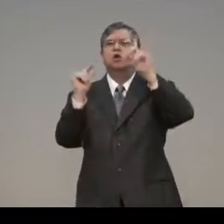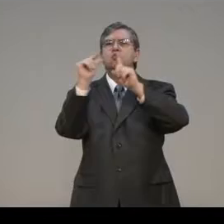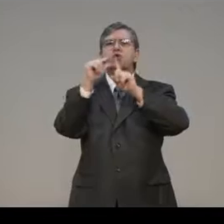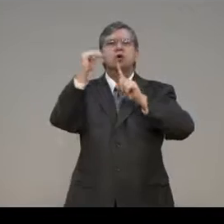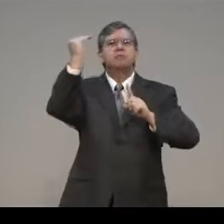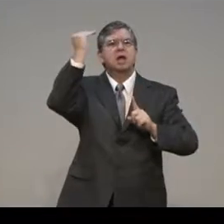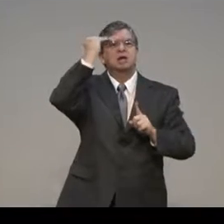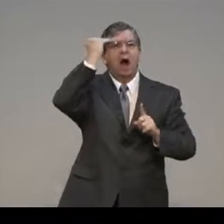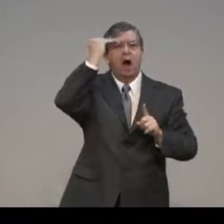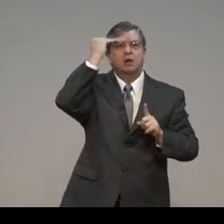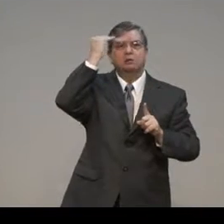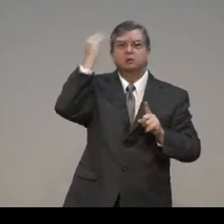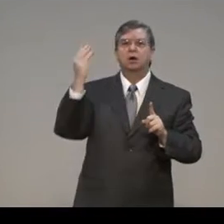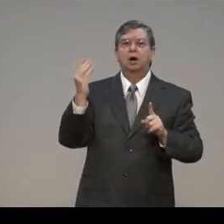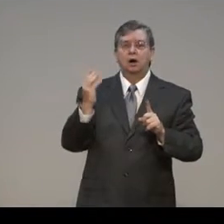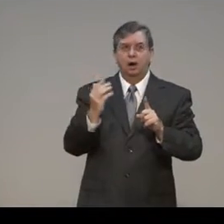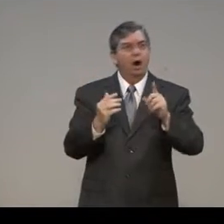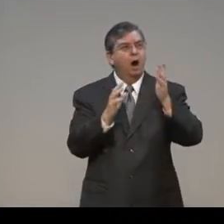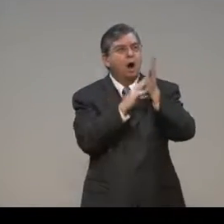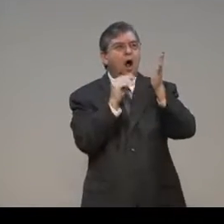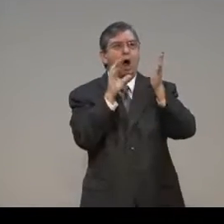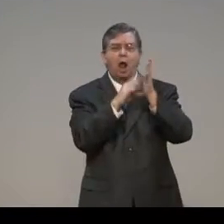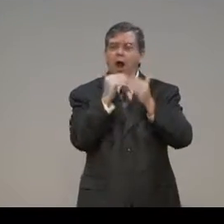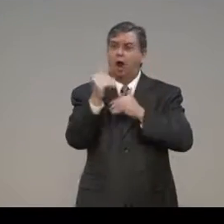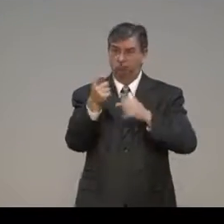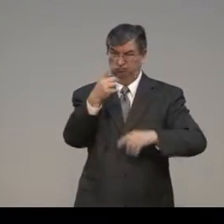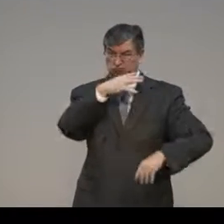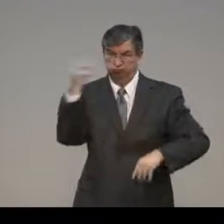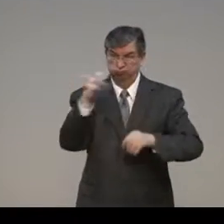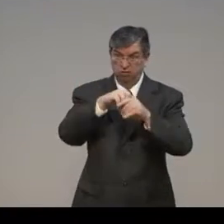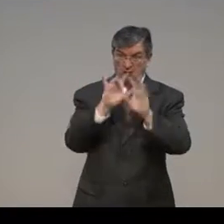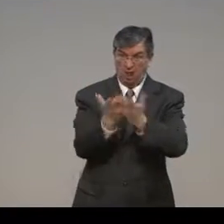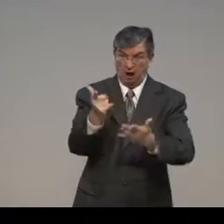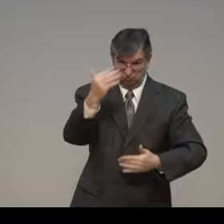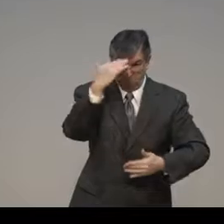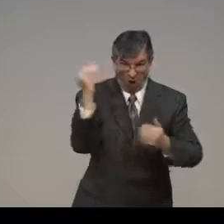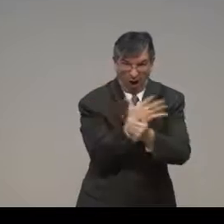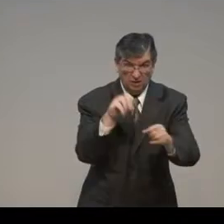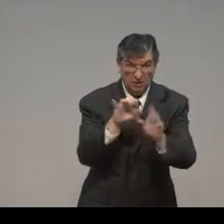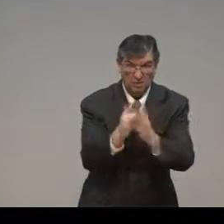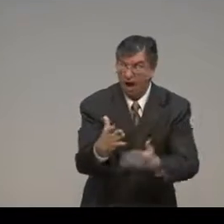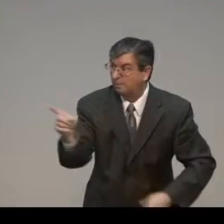And so, as you read God's Word and you grow in the knowledge of the Lord. The Bible.